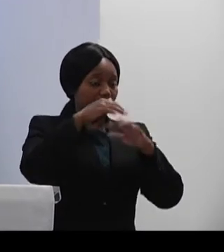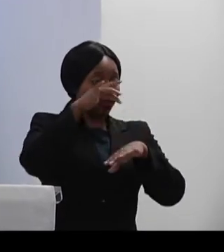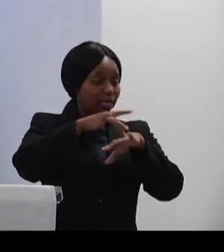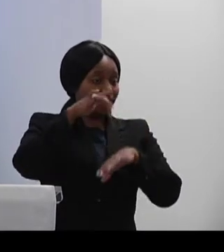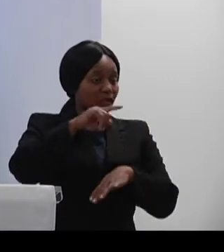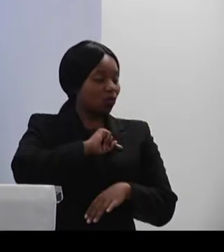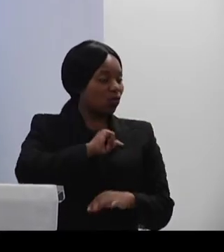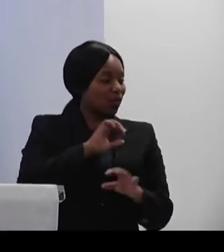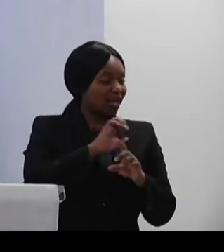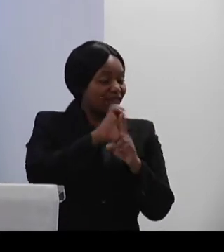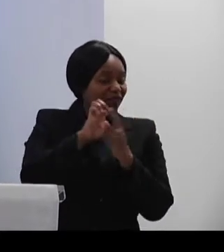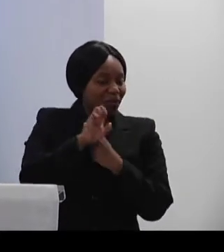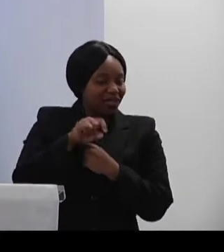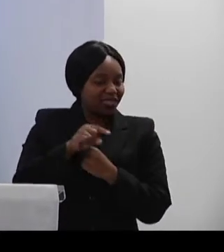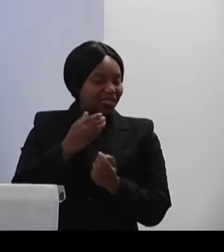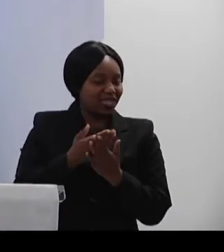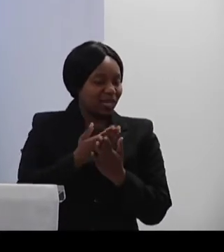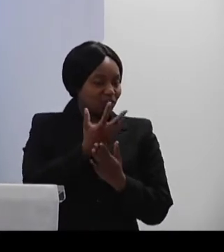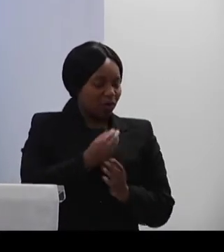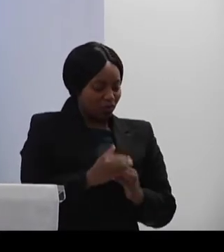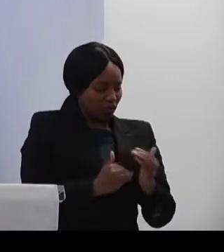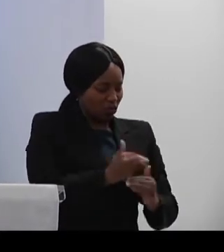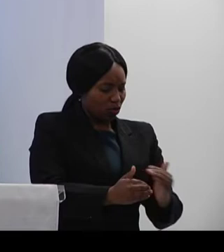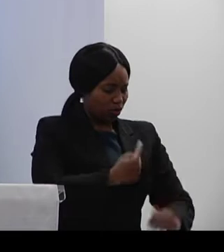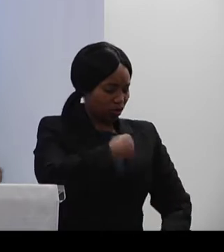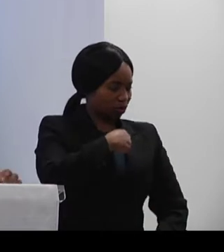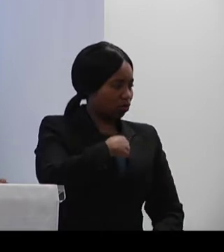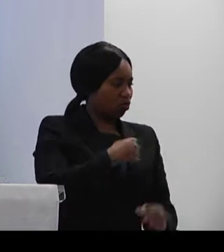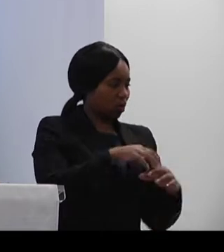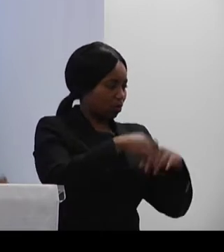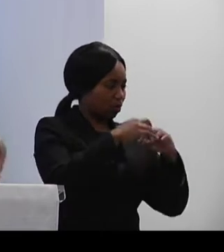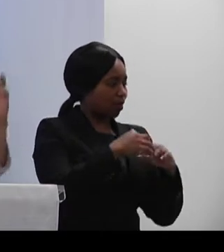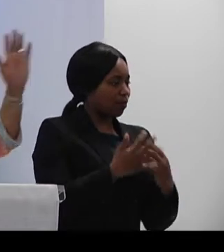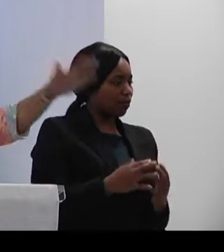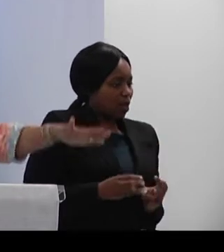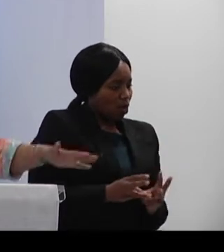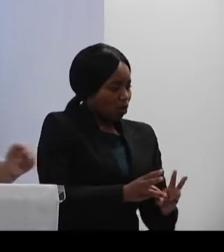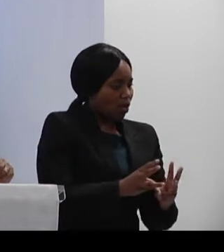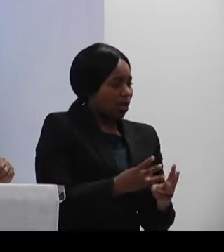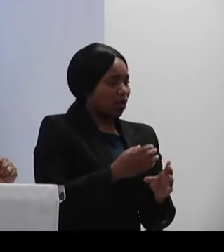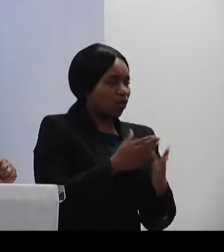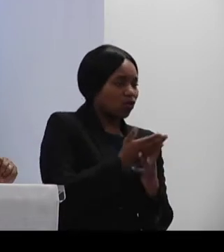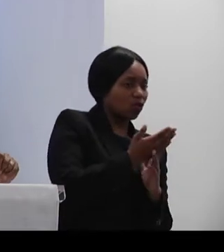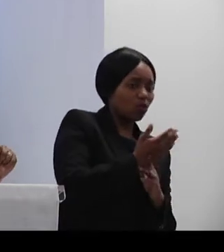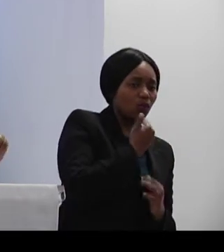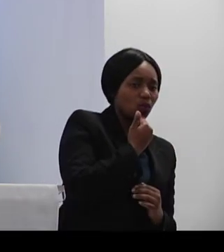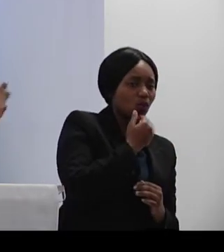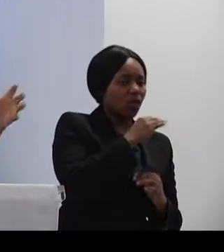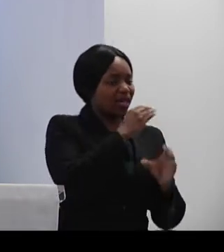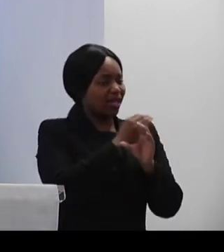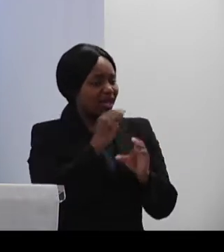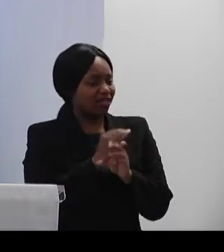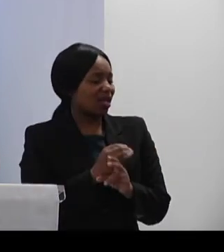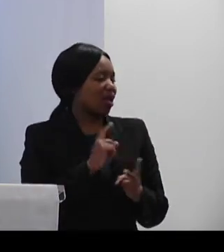is through a process that we create. We create through what? Through ICASA, through Santec,